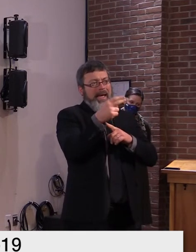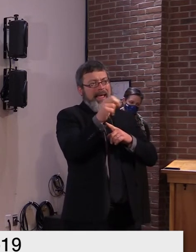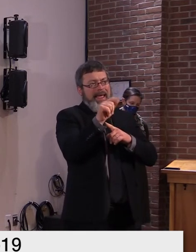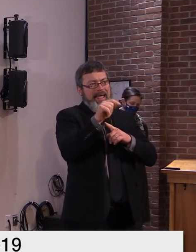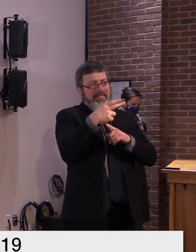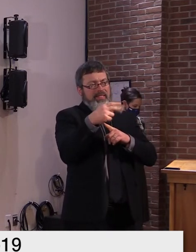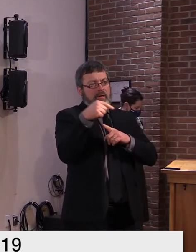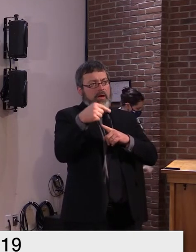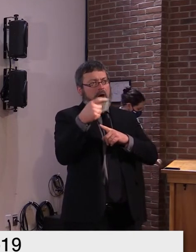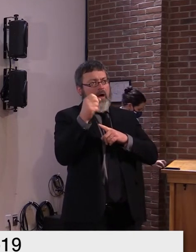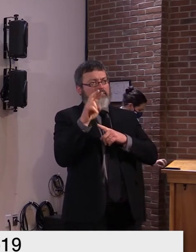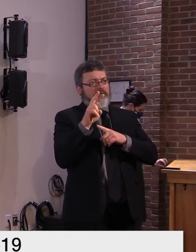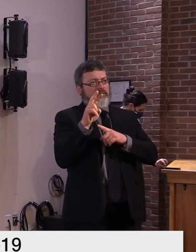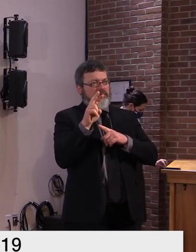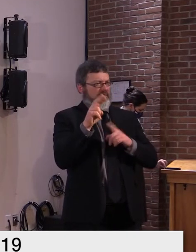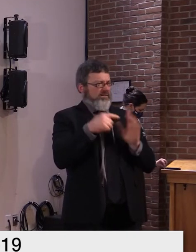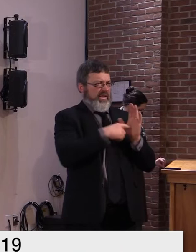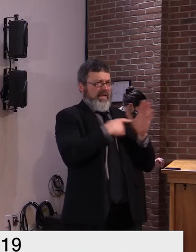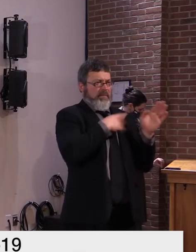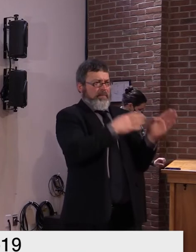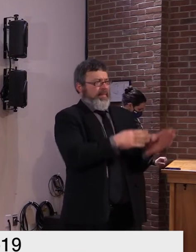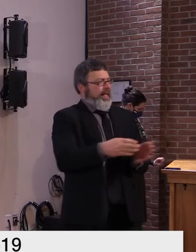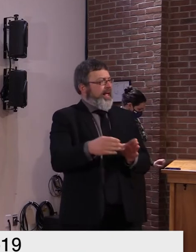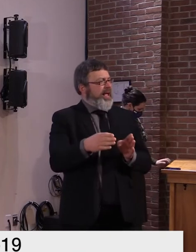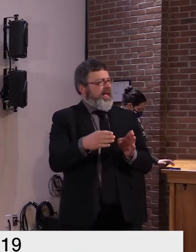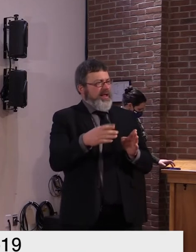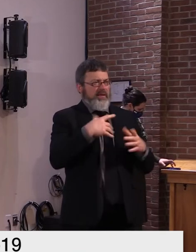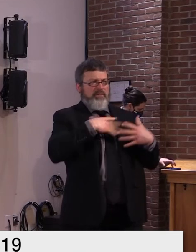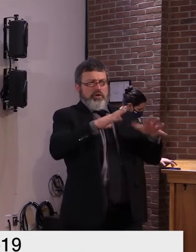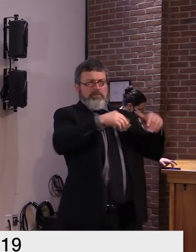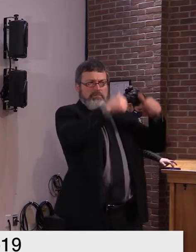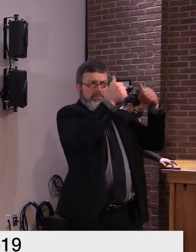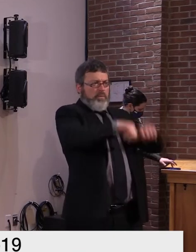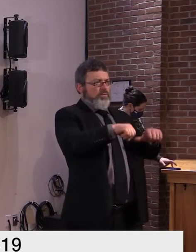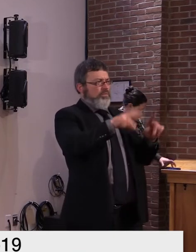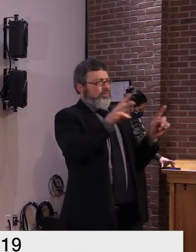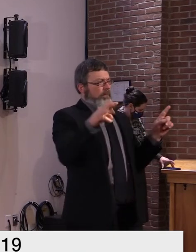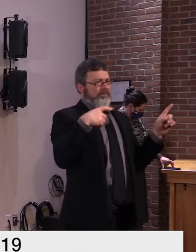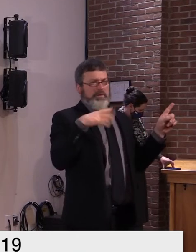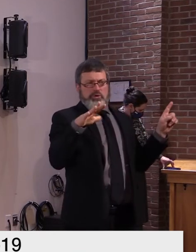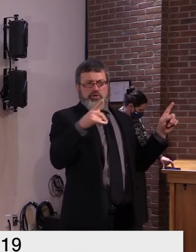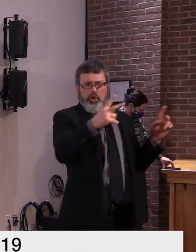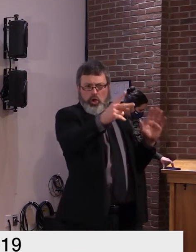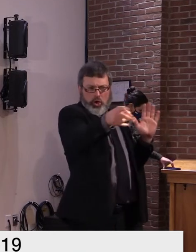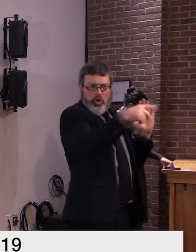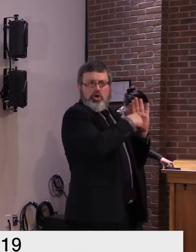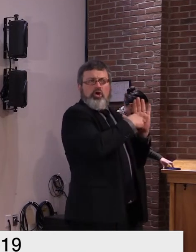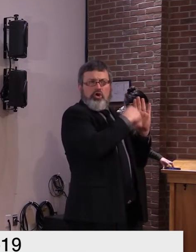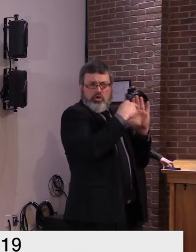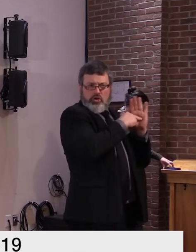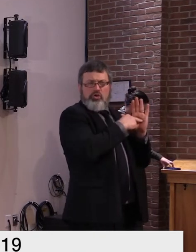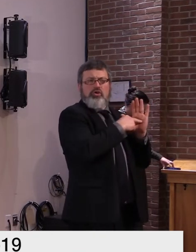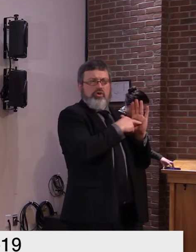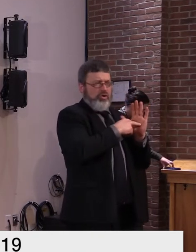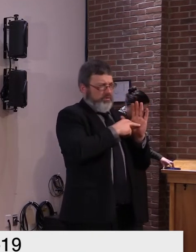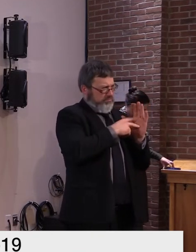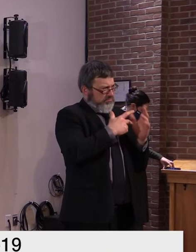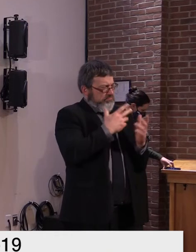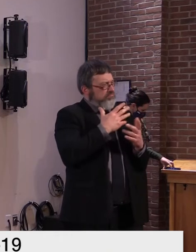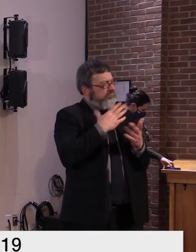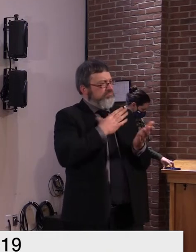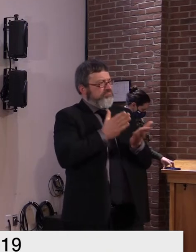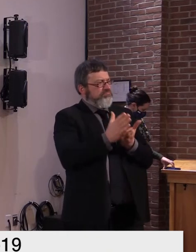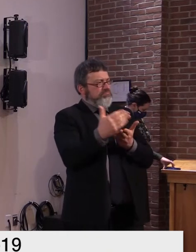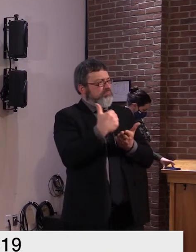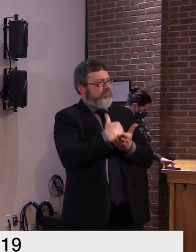because the details weren't available when this was submitted but it does lay out um channels as well as you know community